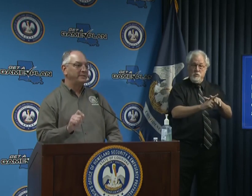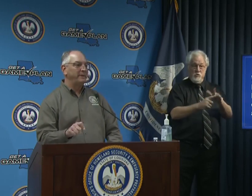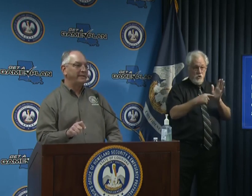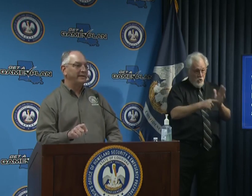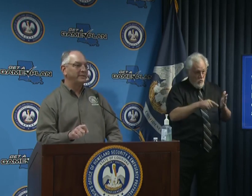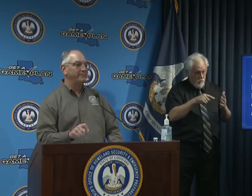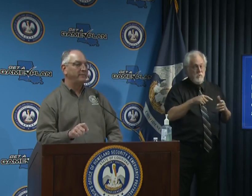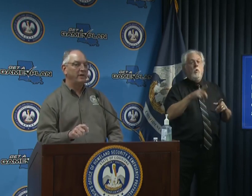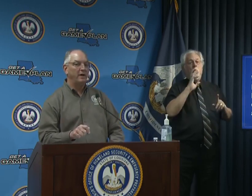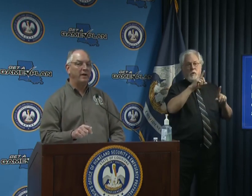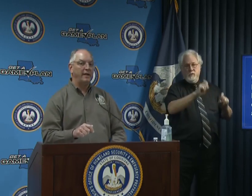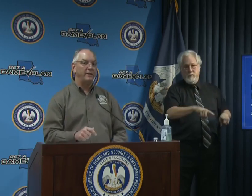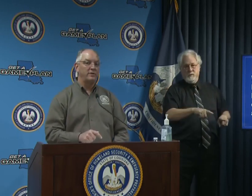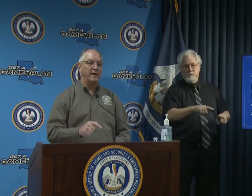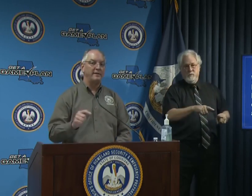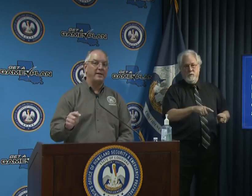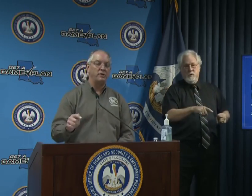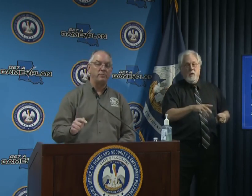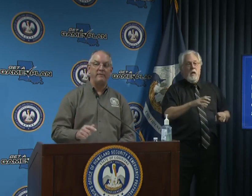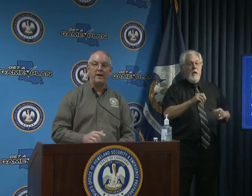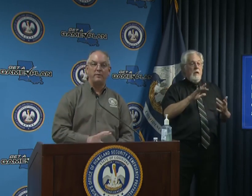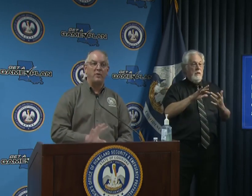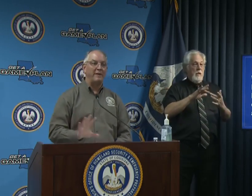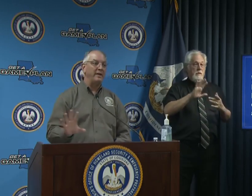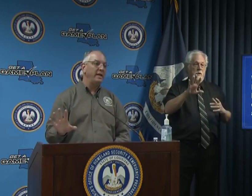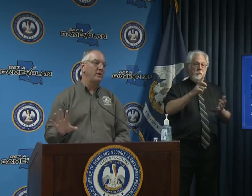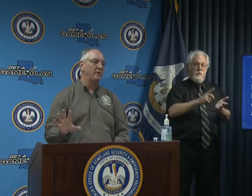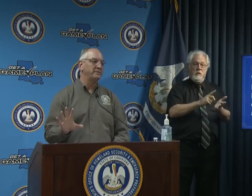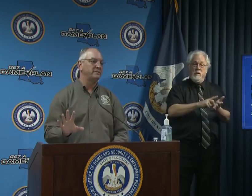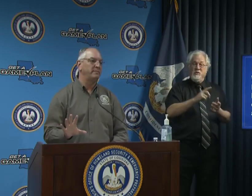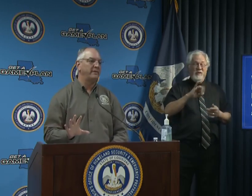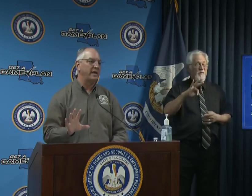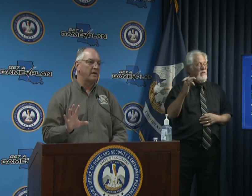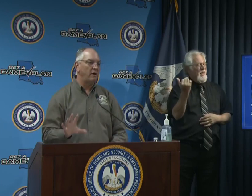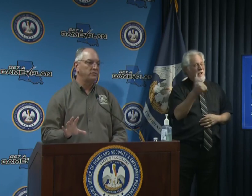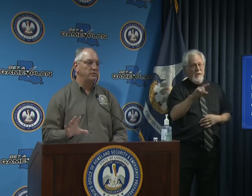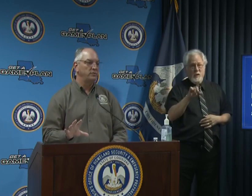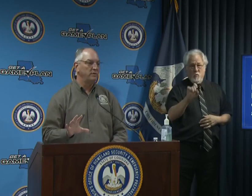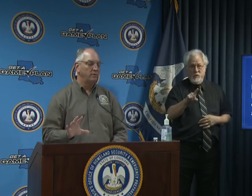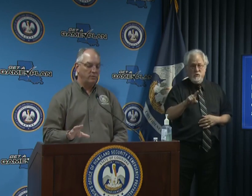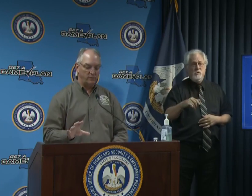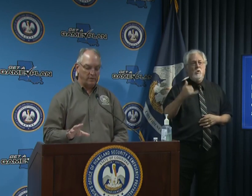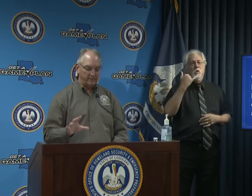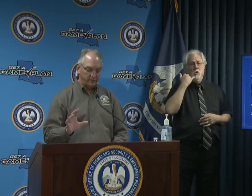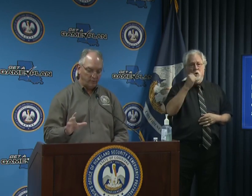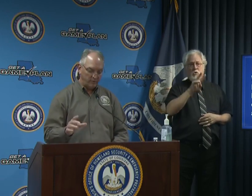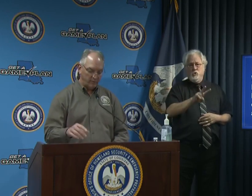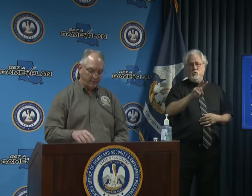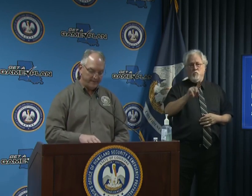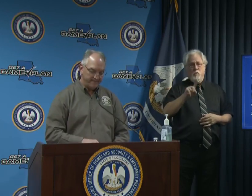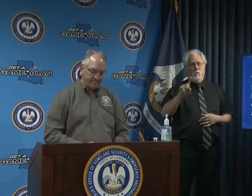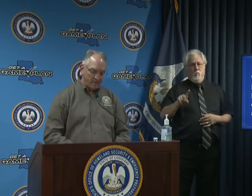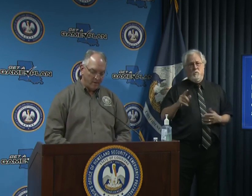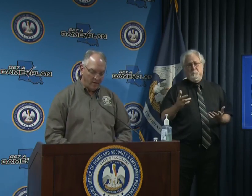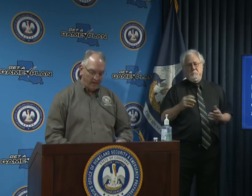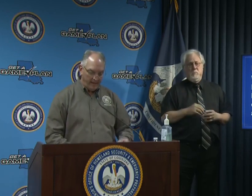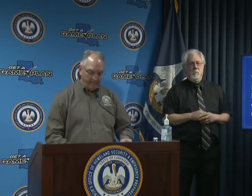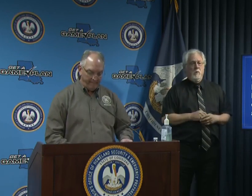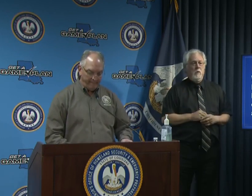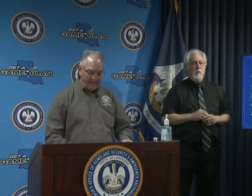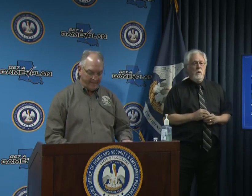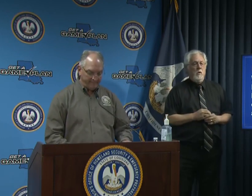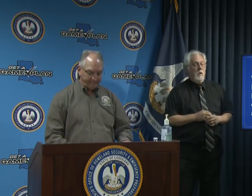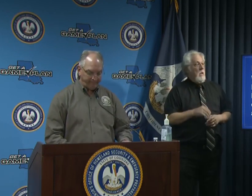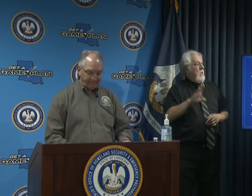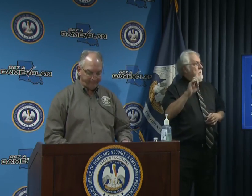to be tested uh and contact your provider if you have any questions about that call 211 211